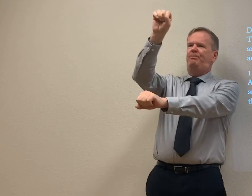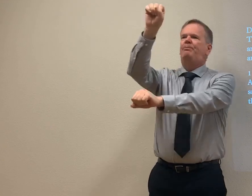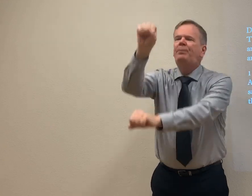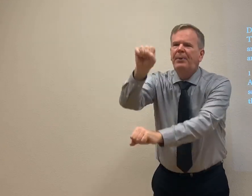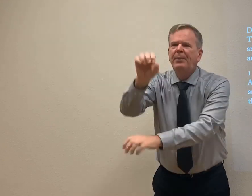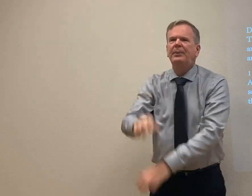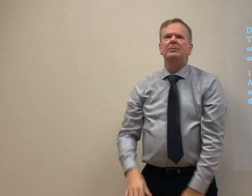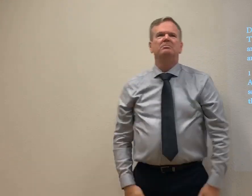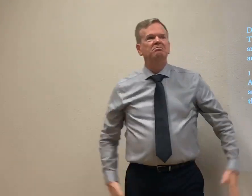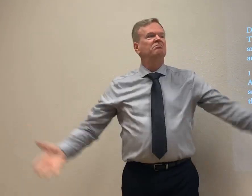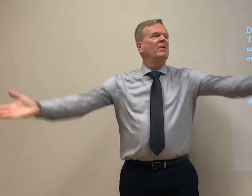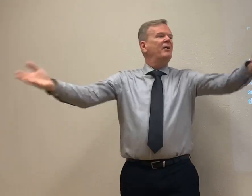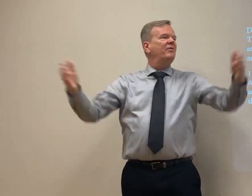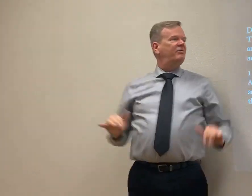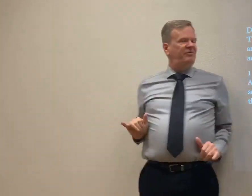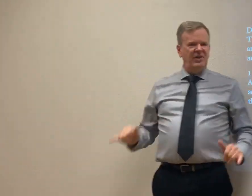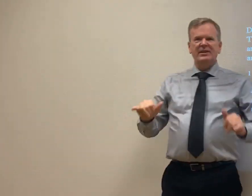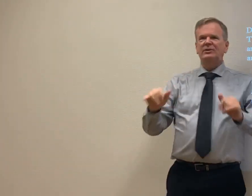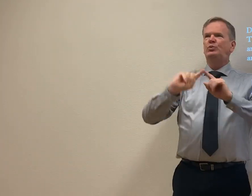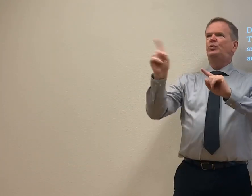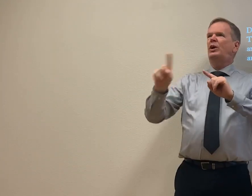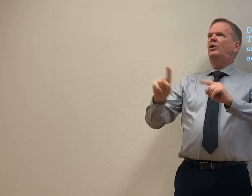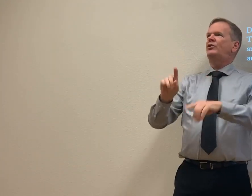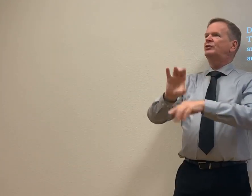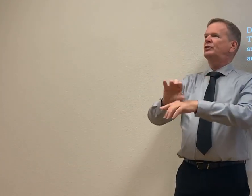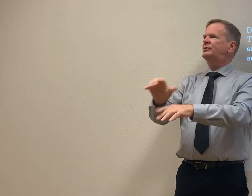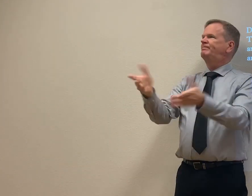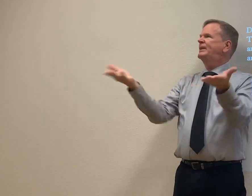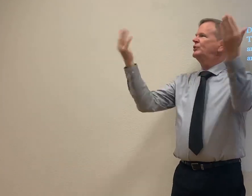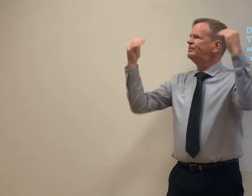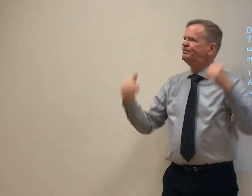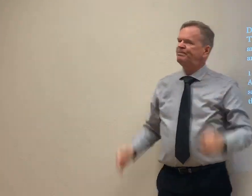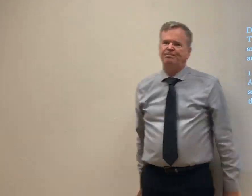Drove to the city that he felt called to and said, this is where it is.